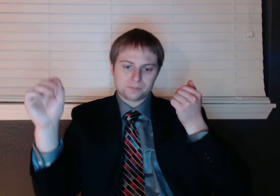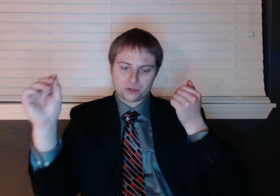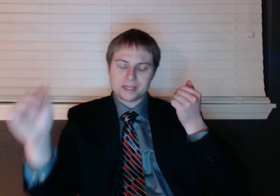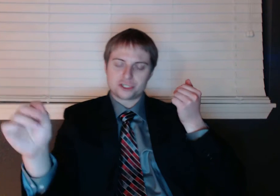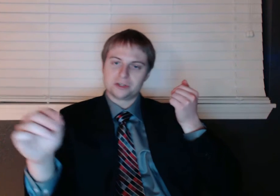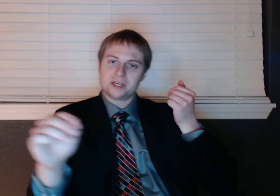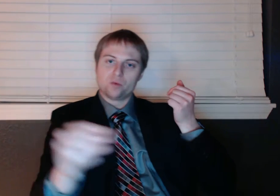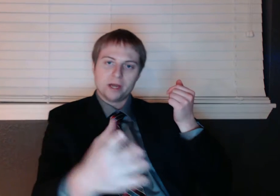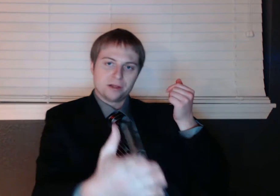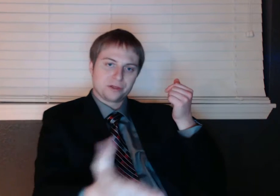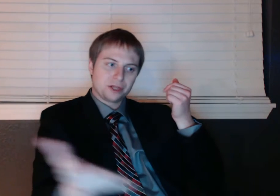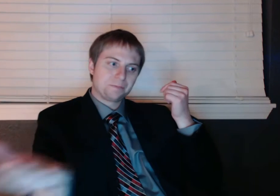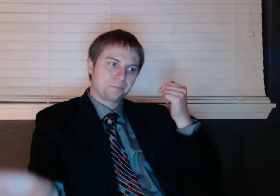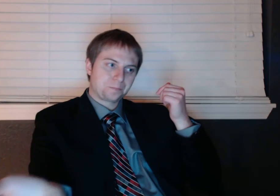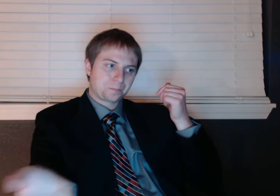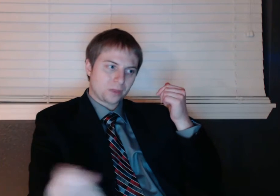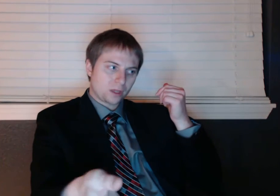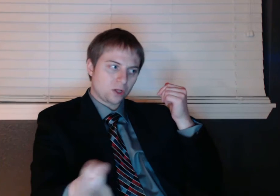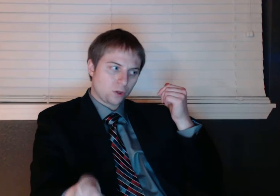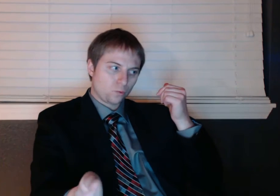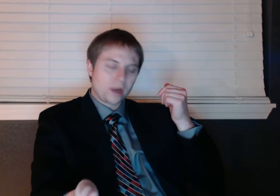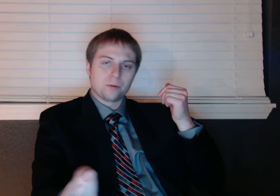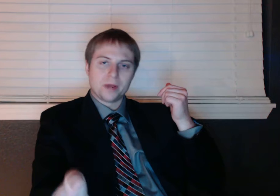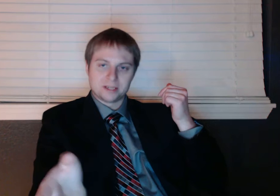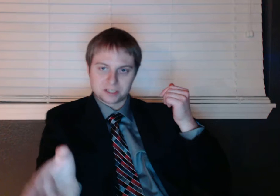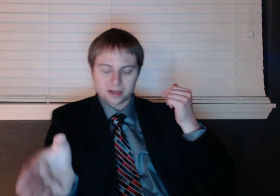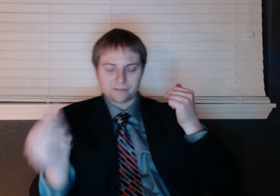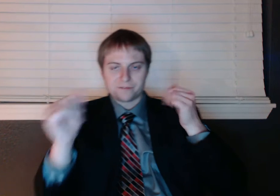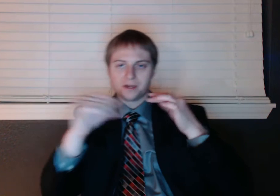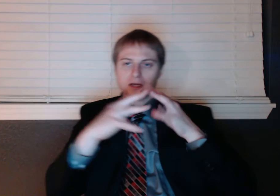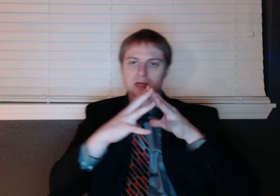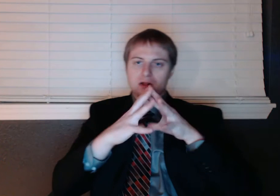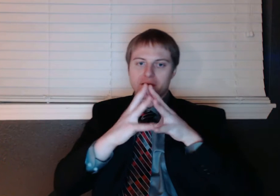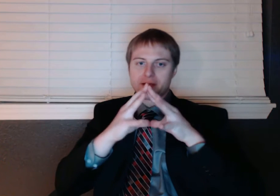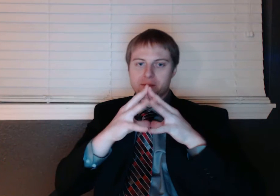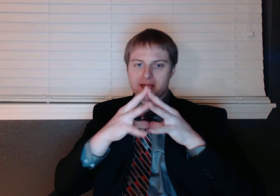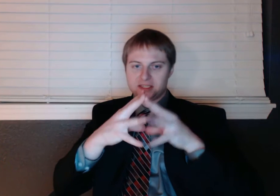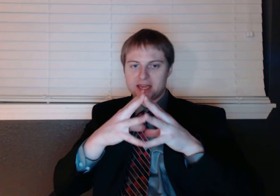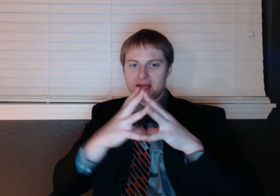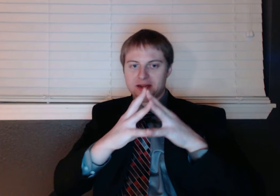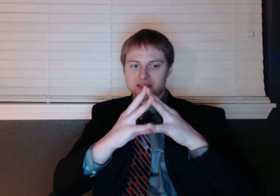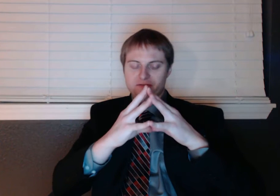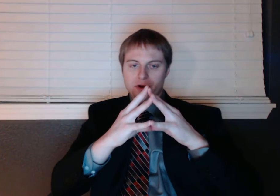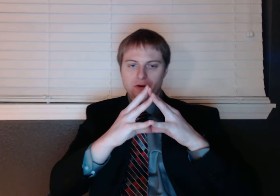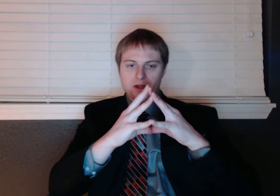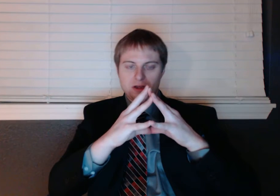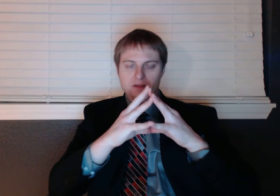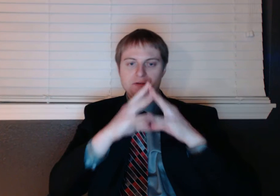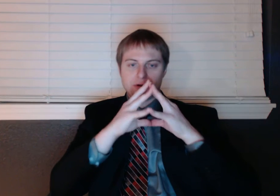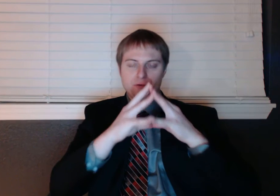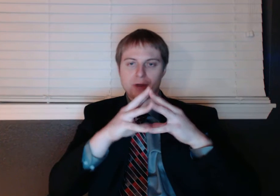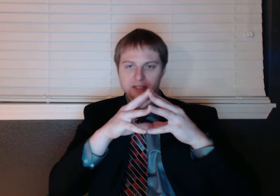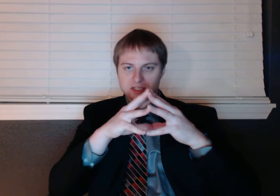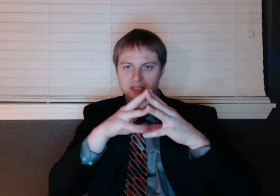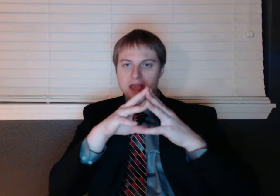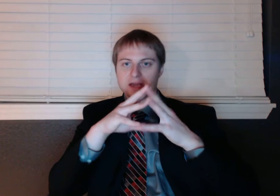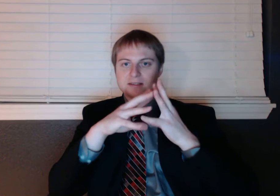traditionally with right-wing stuff. Like in my state is a very, very red state.